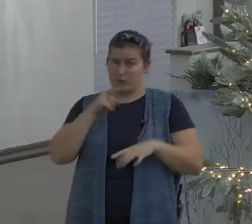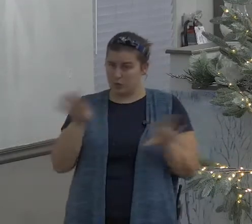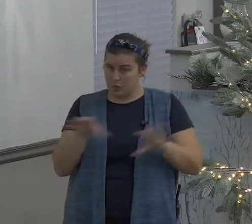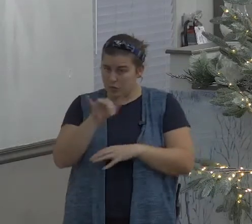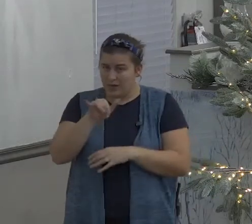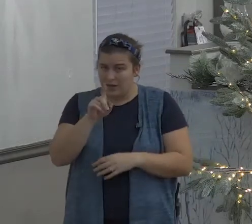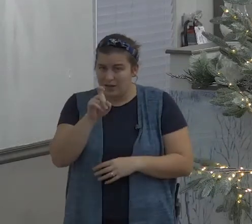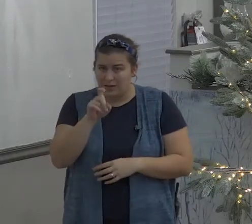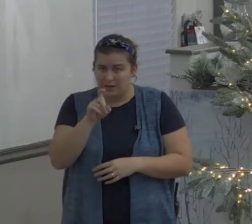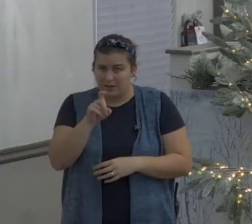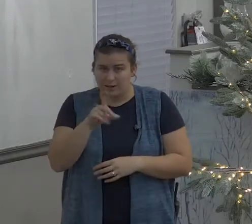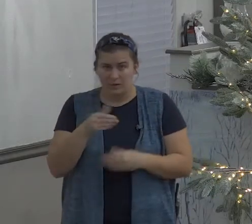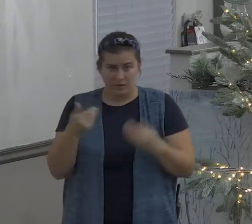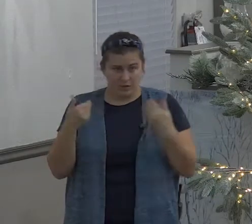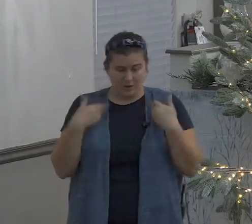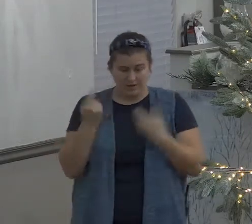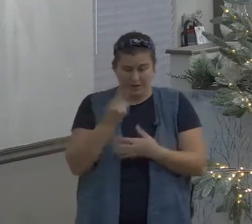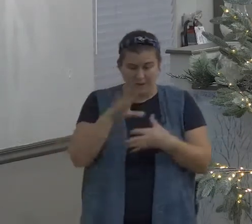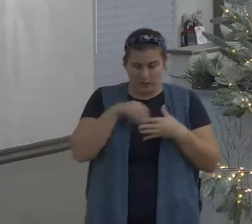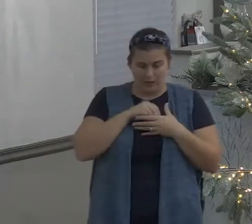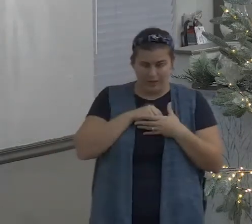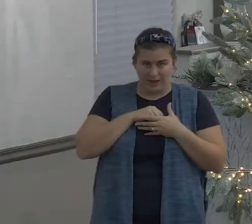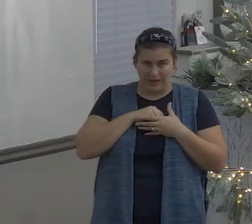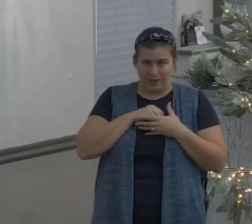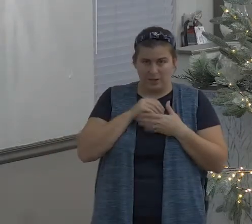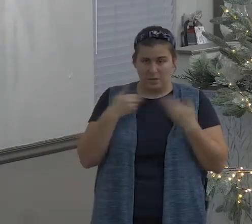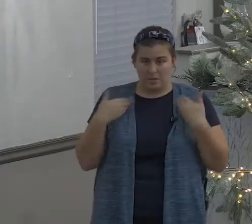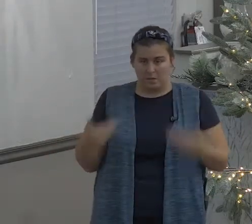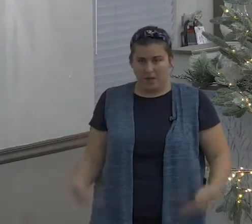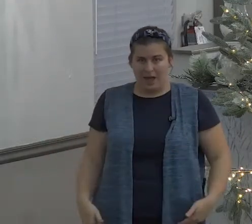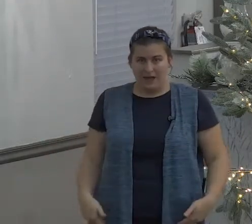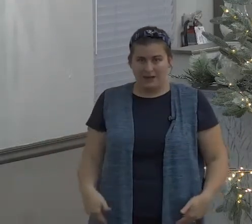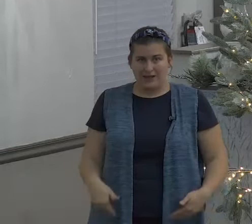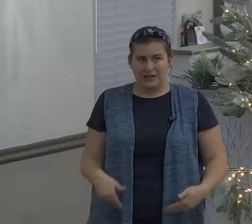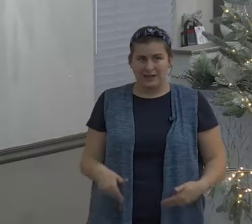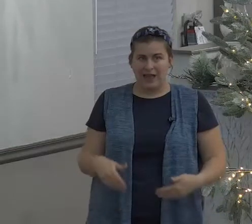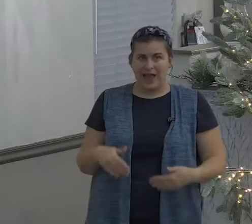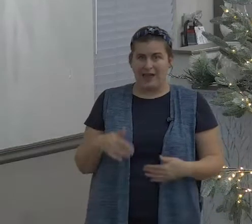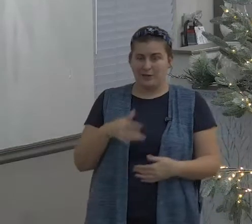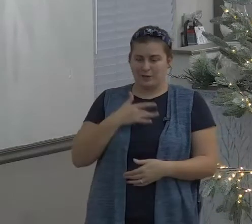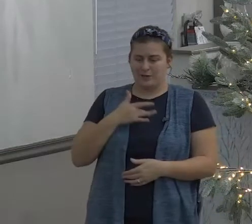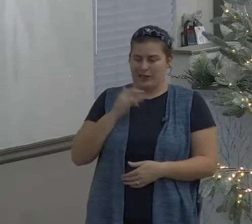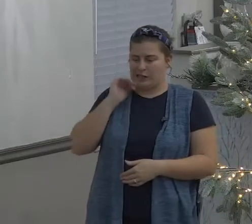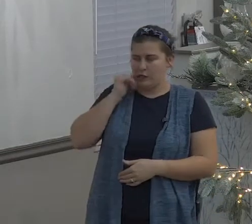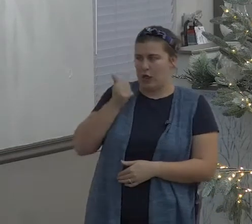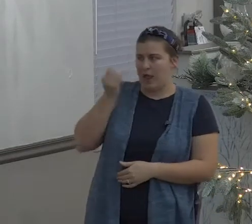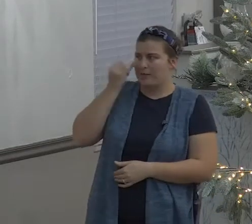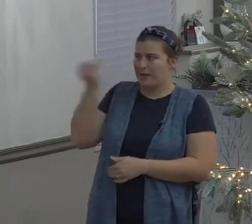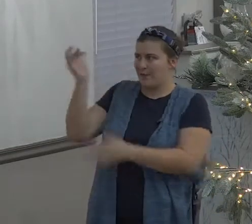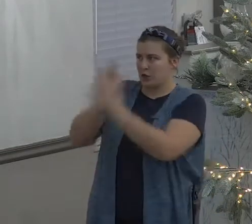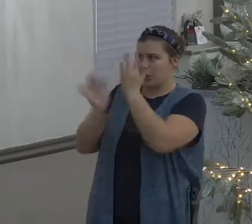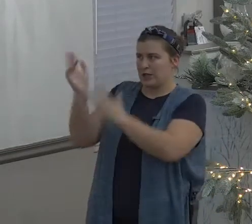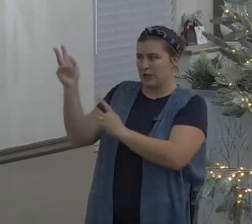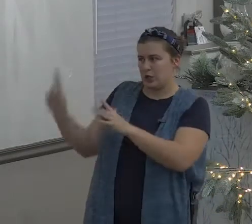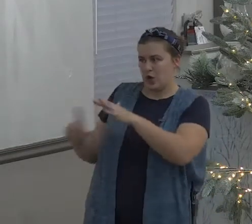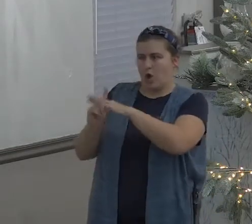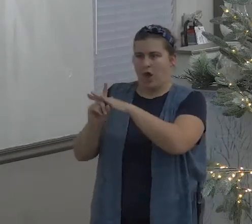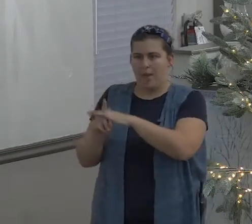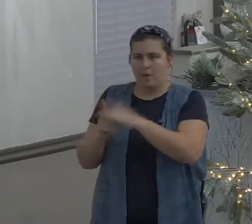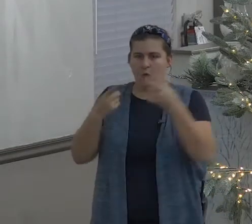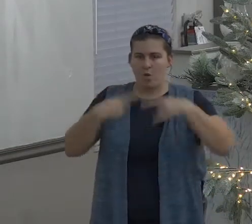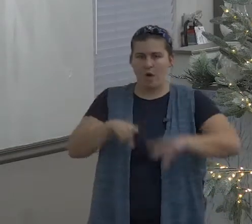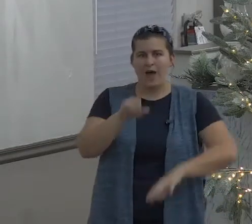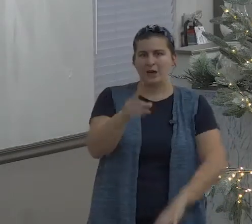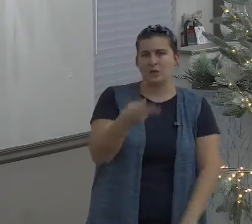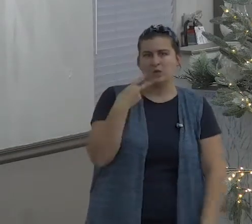therefore glorify God in your body are we doing that are there vices in our life